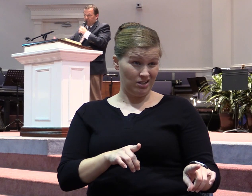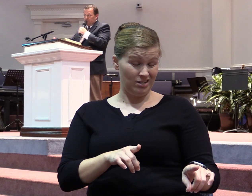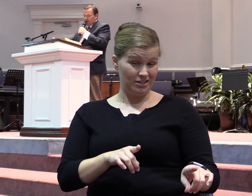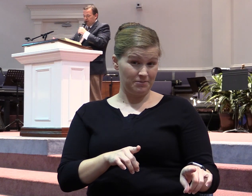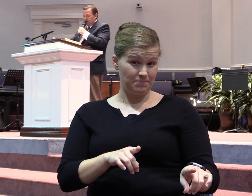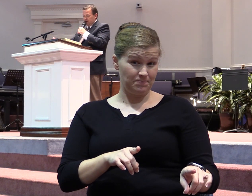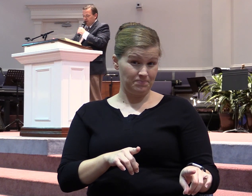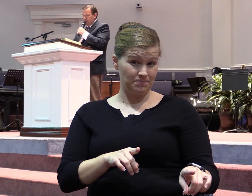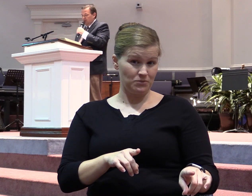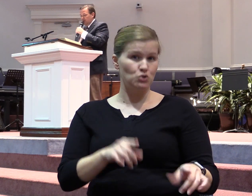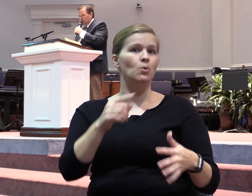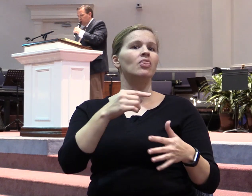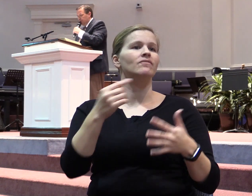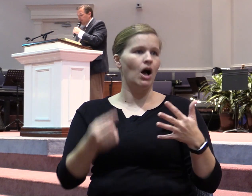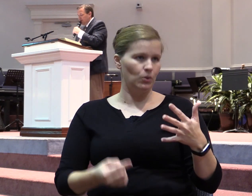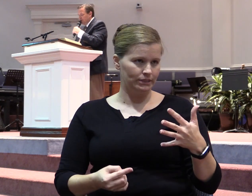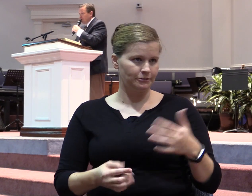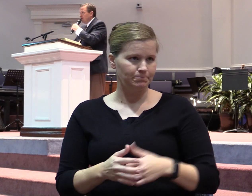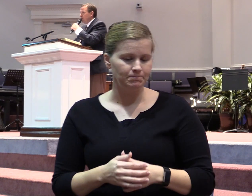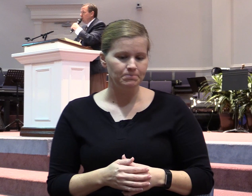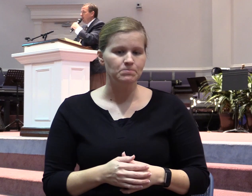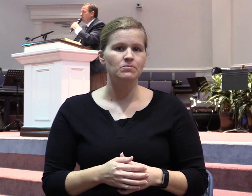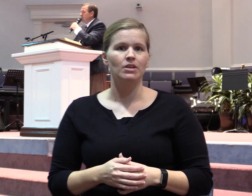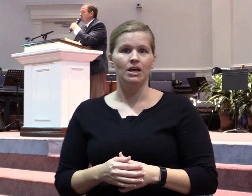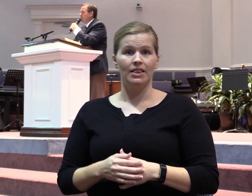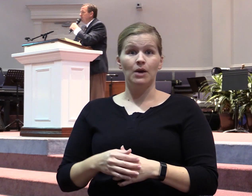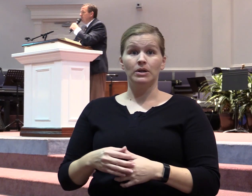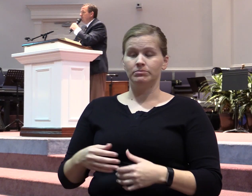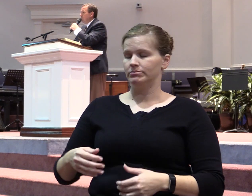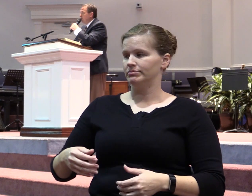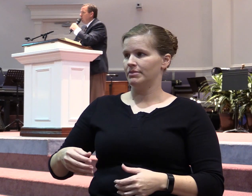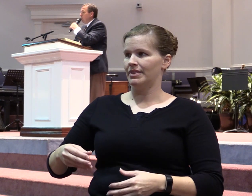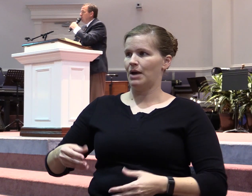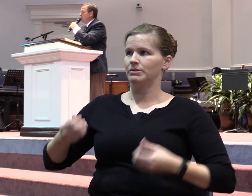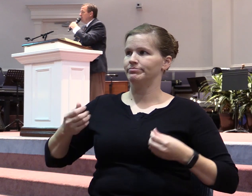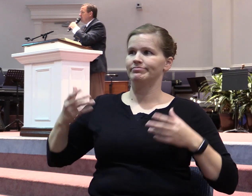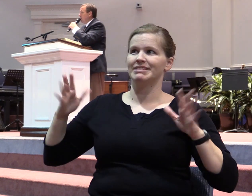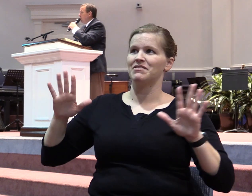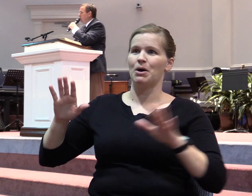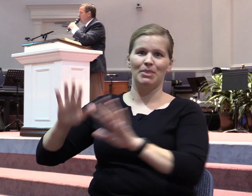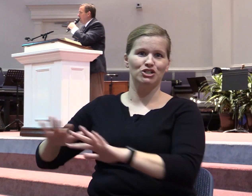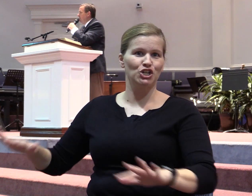following. Would put their children up for adoption. Three percent said they would do that